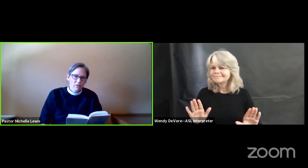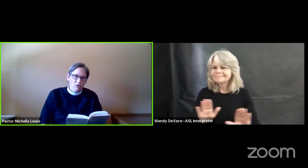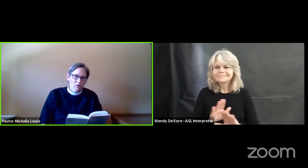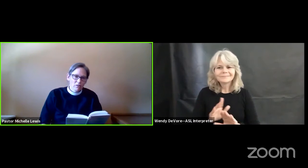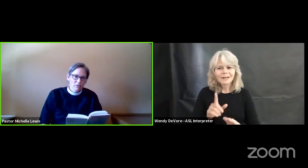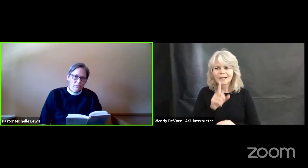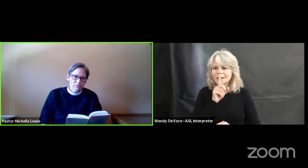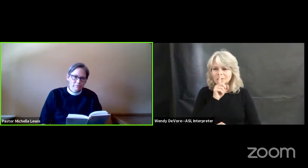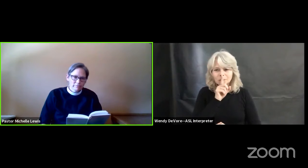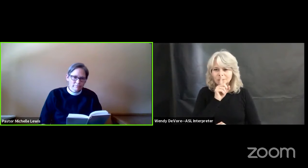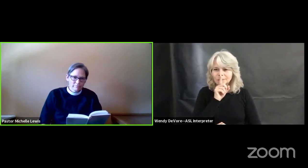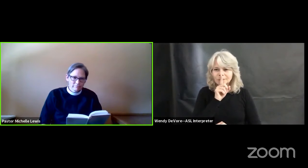all